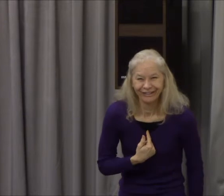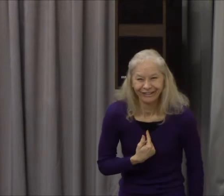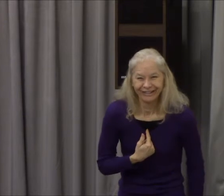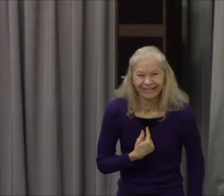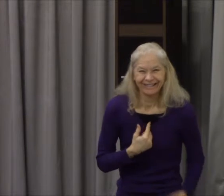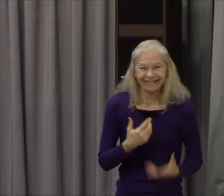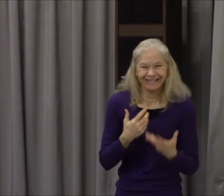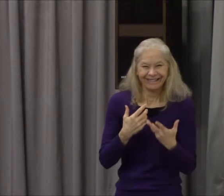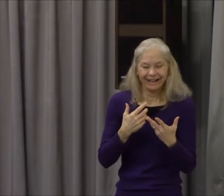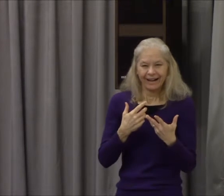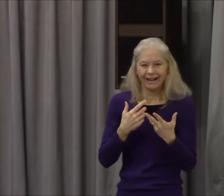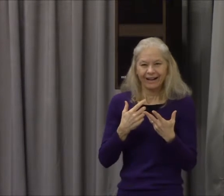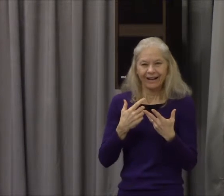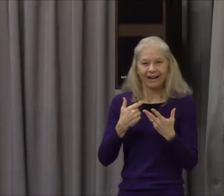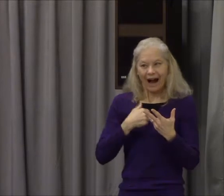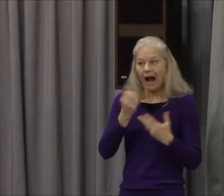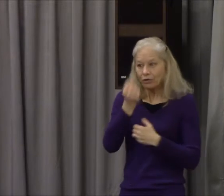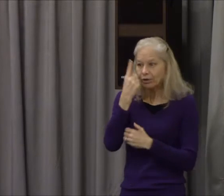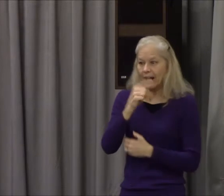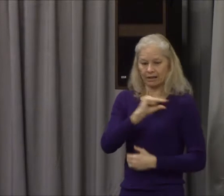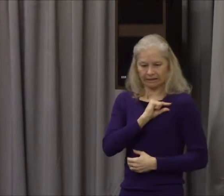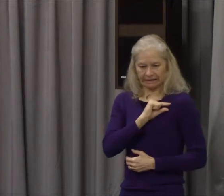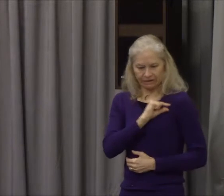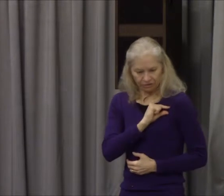eternal power and God had whatsoever out of excuse